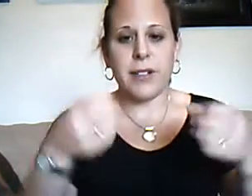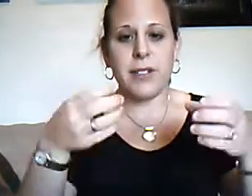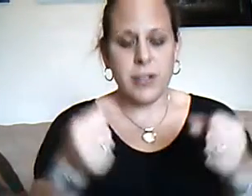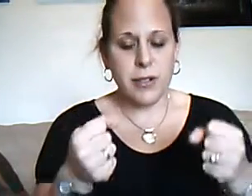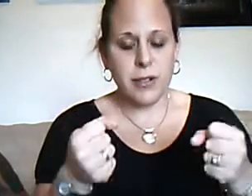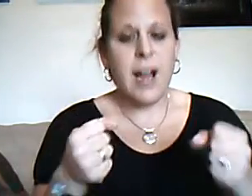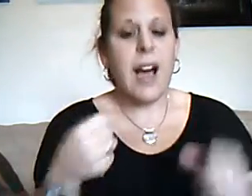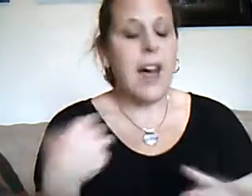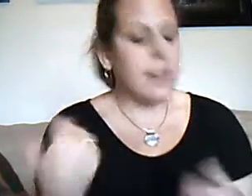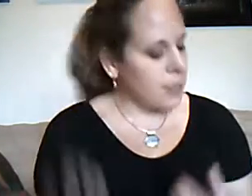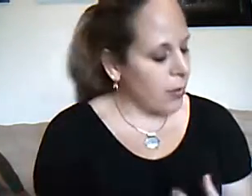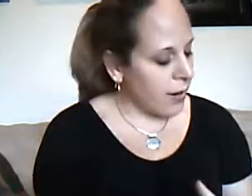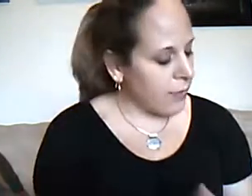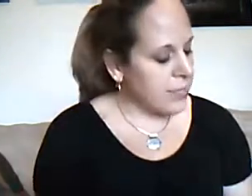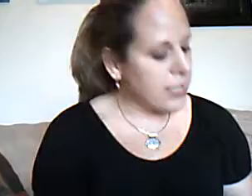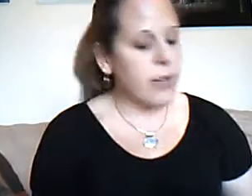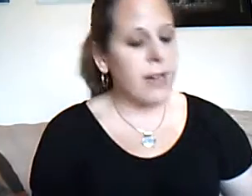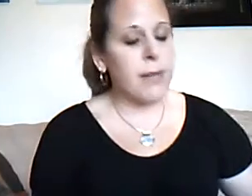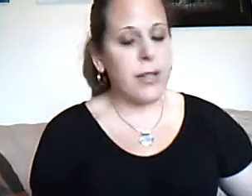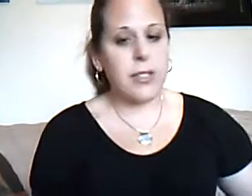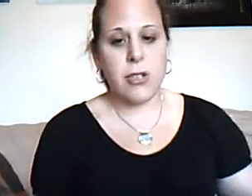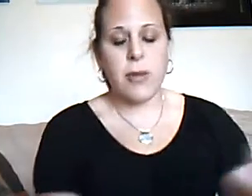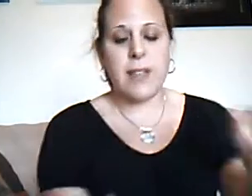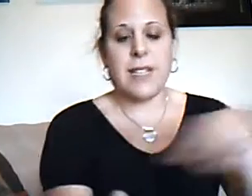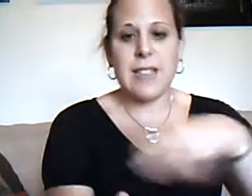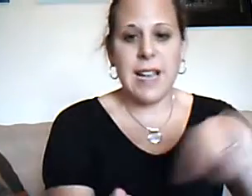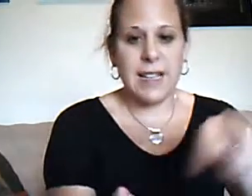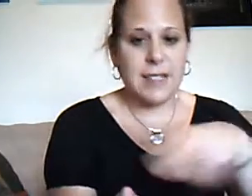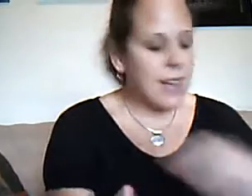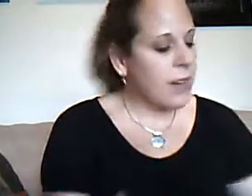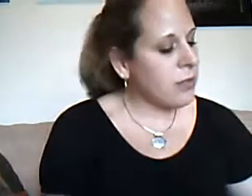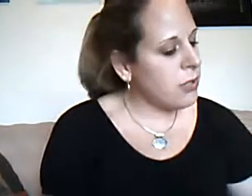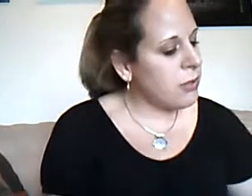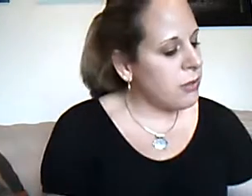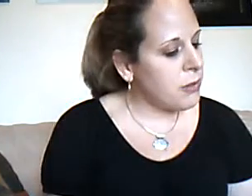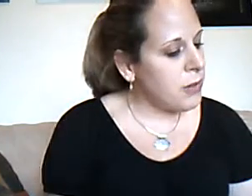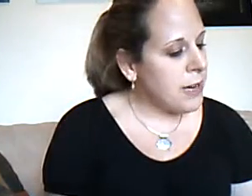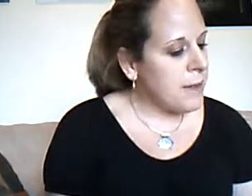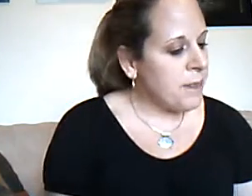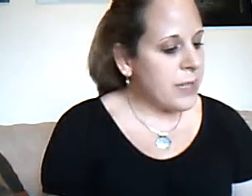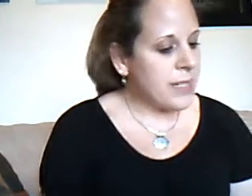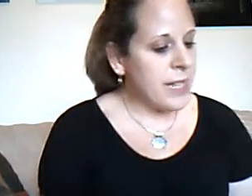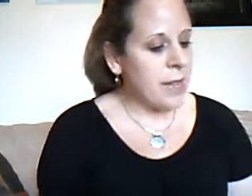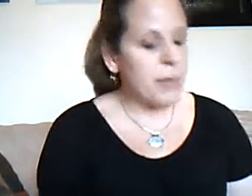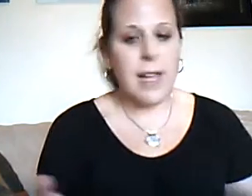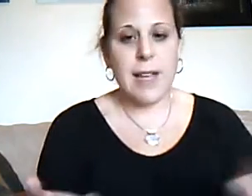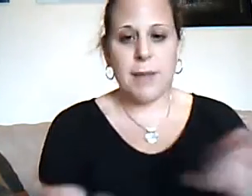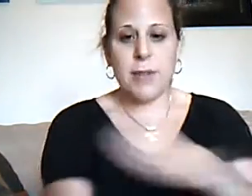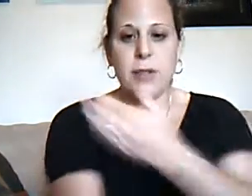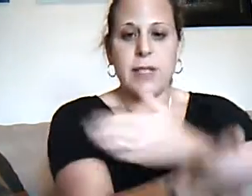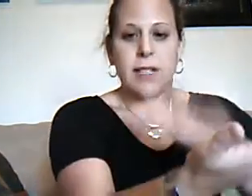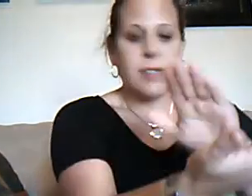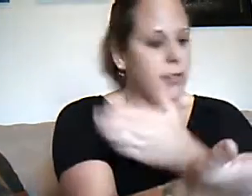too. And so on. We said drink milk to, we said dance now to, we said play music to,